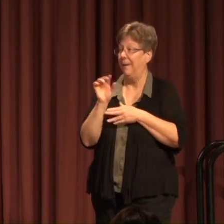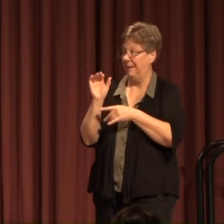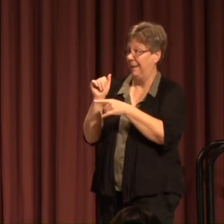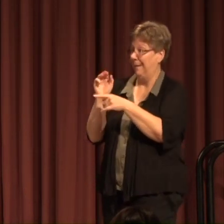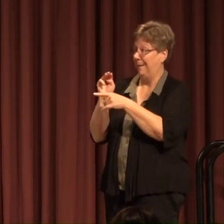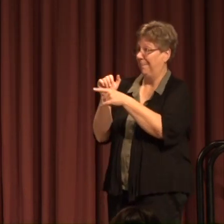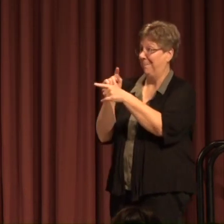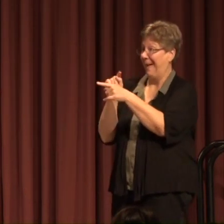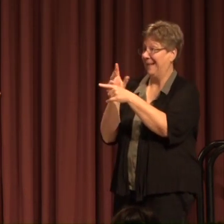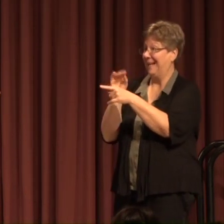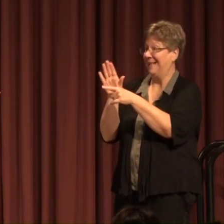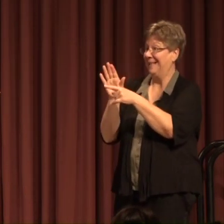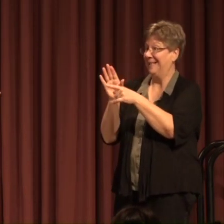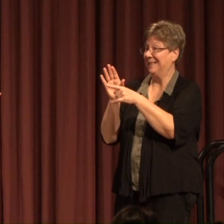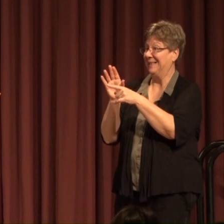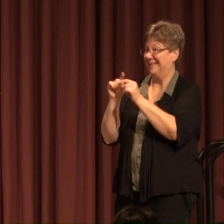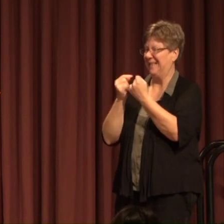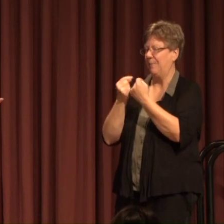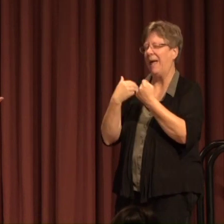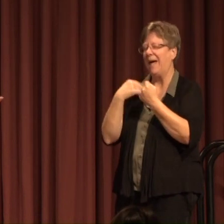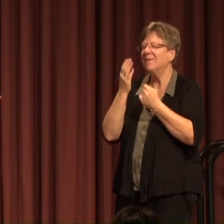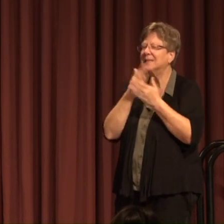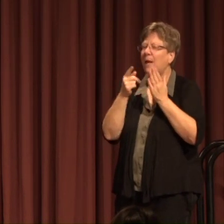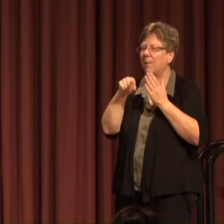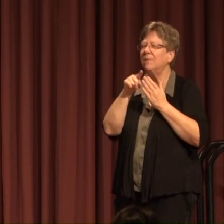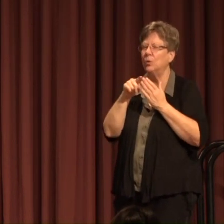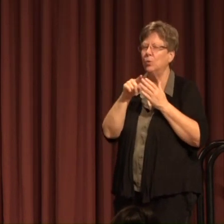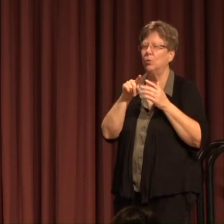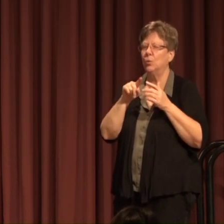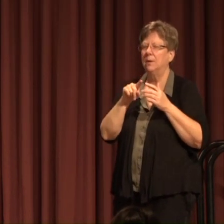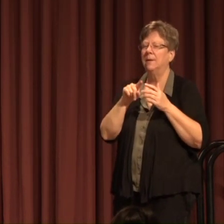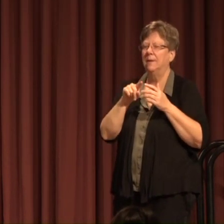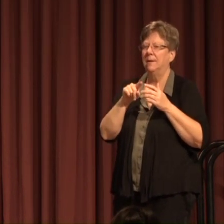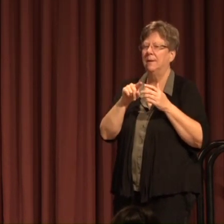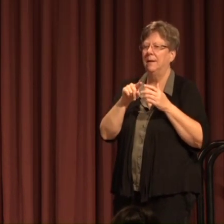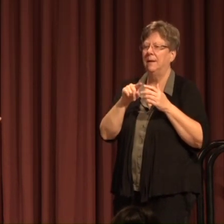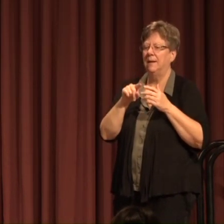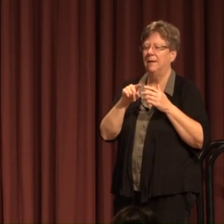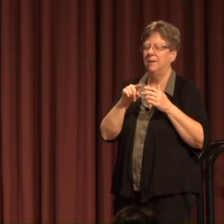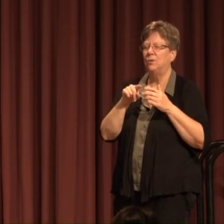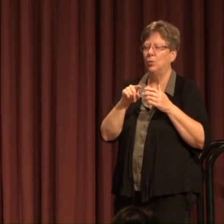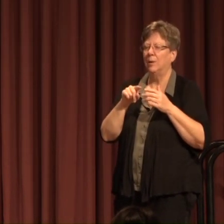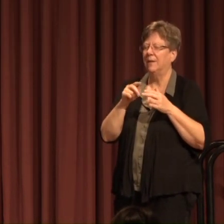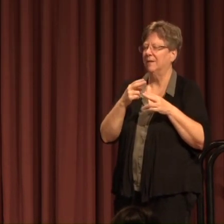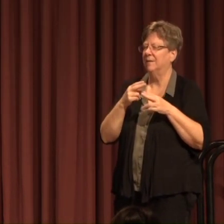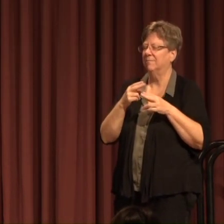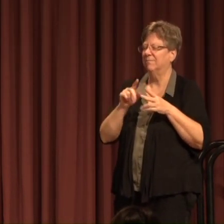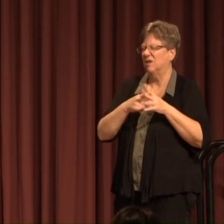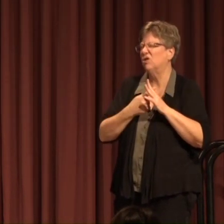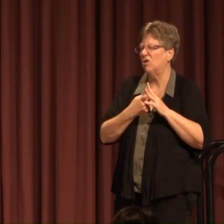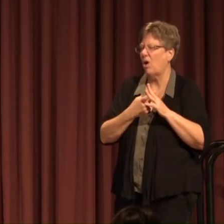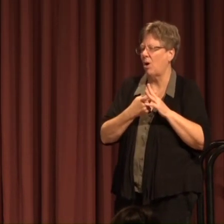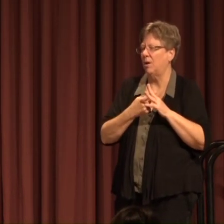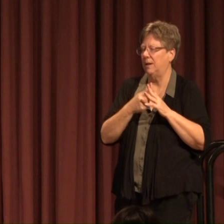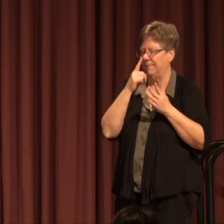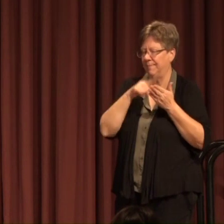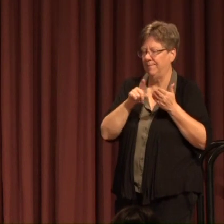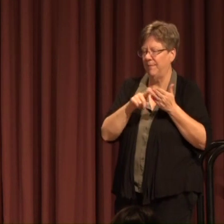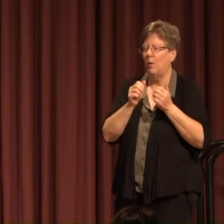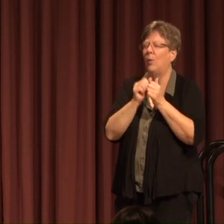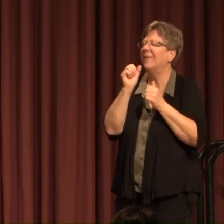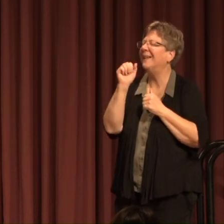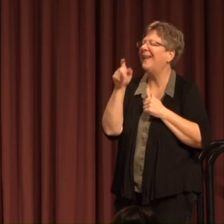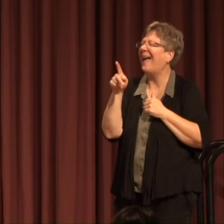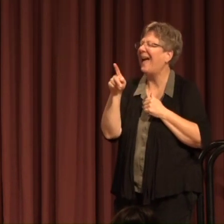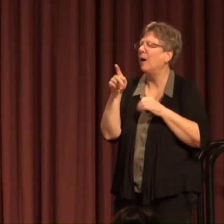team Are having some of you pilot that To make it really easy With the app on their phones The student phones Or some way so that